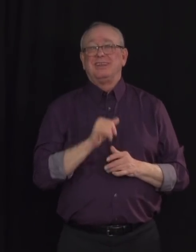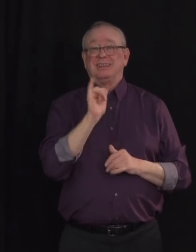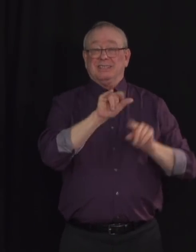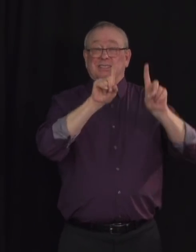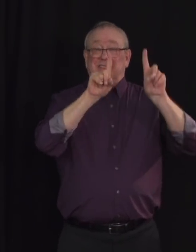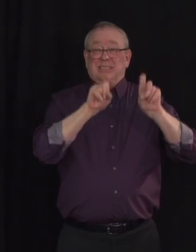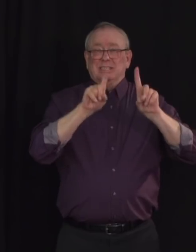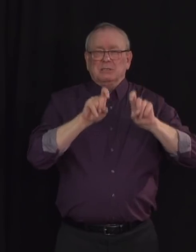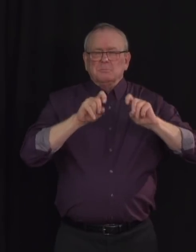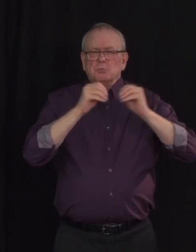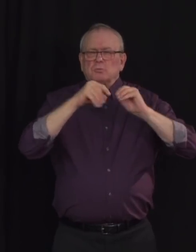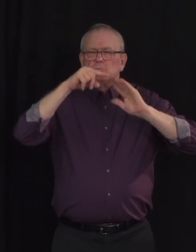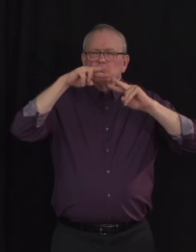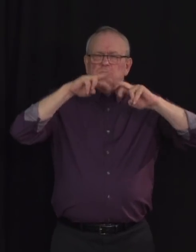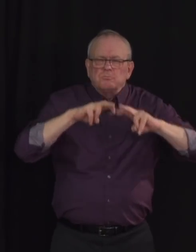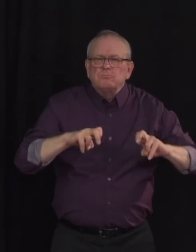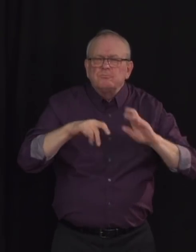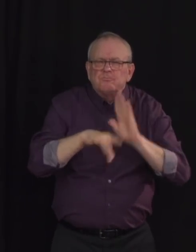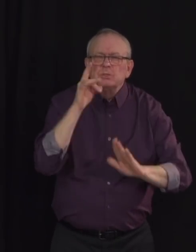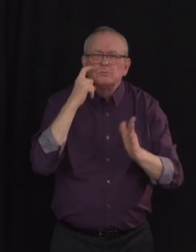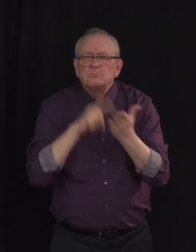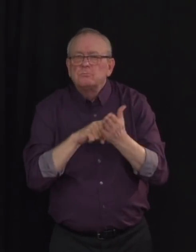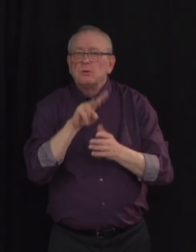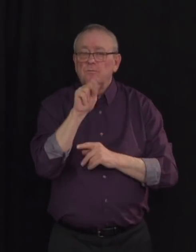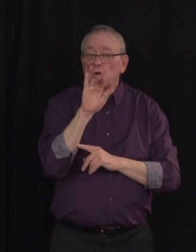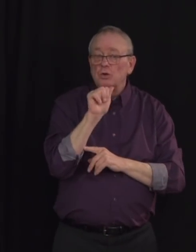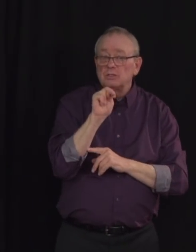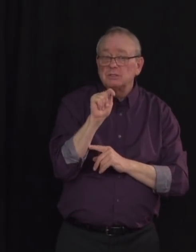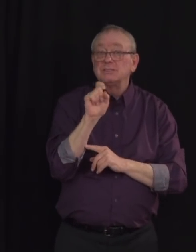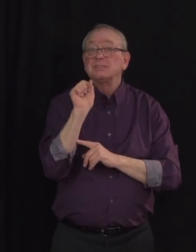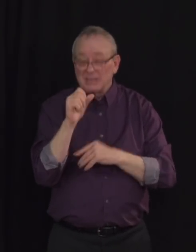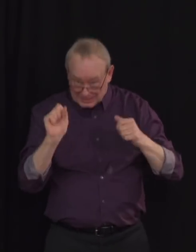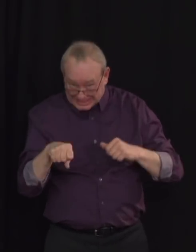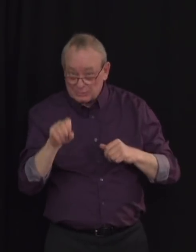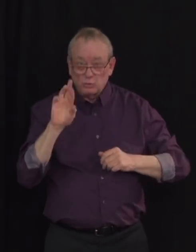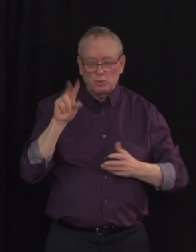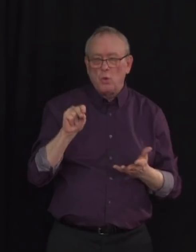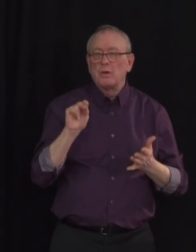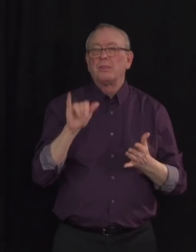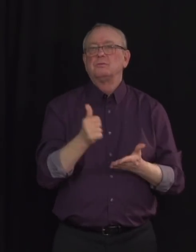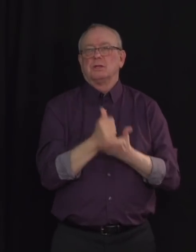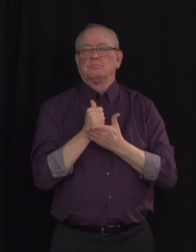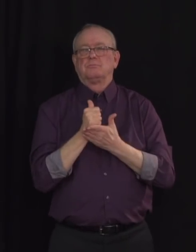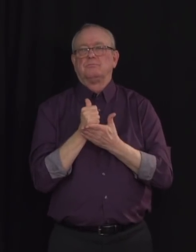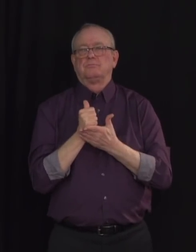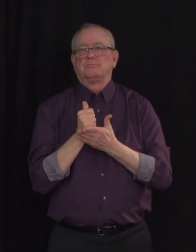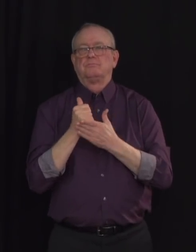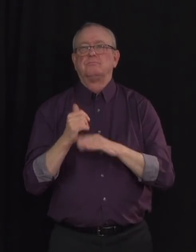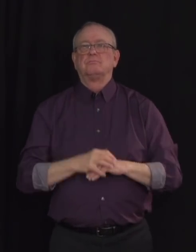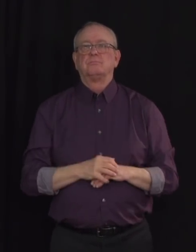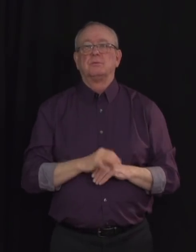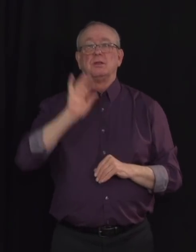variants, helping prevent them from spreading widely. We will begin the policy work with the federal government and local